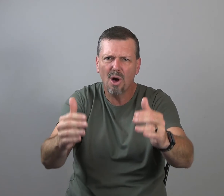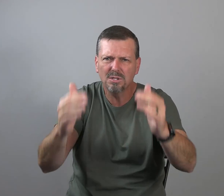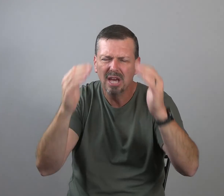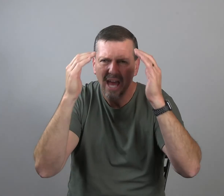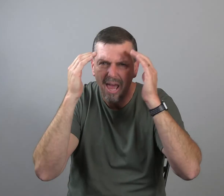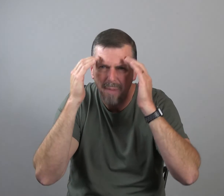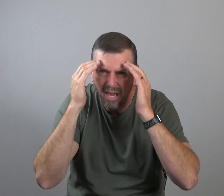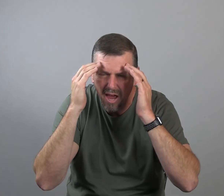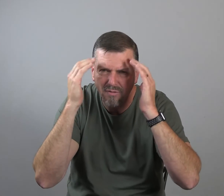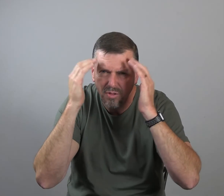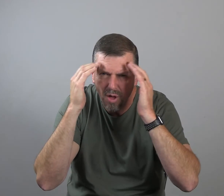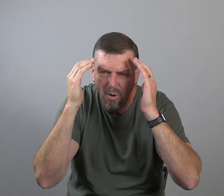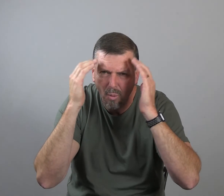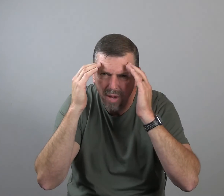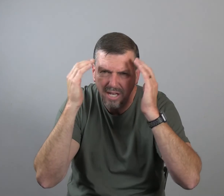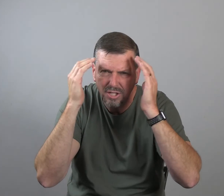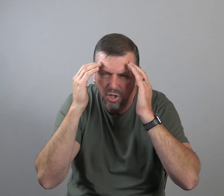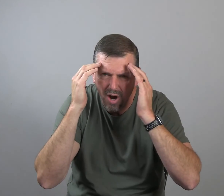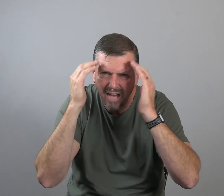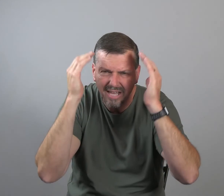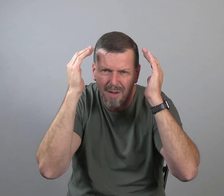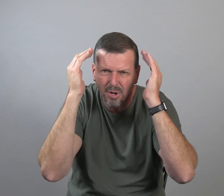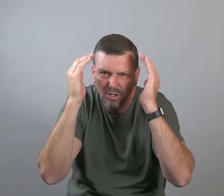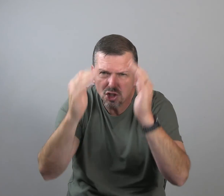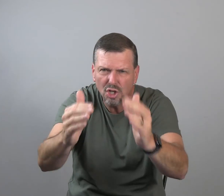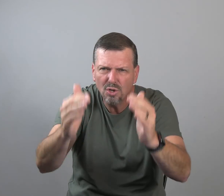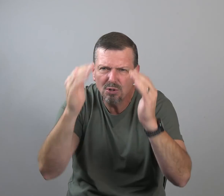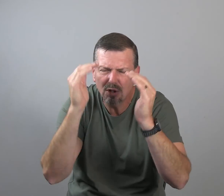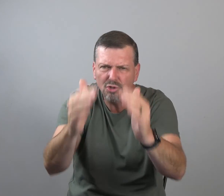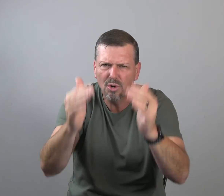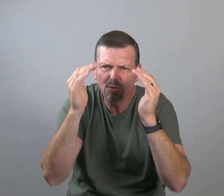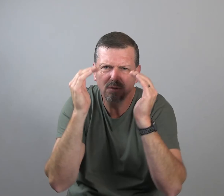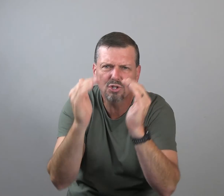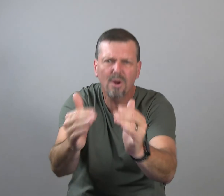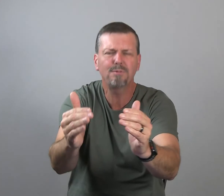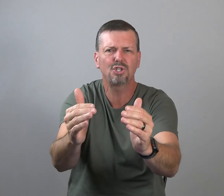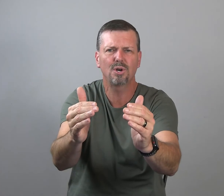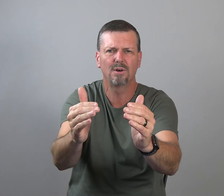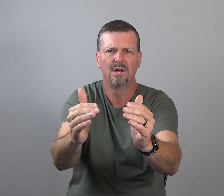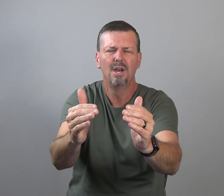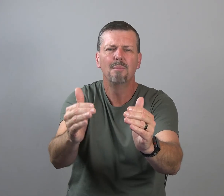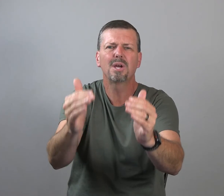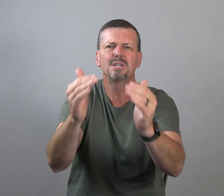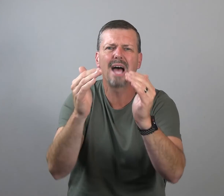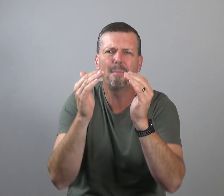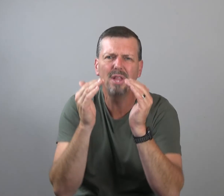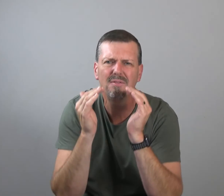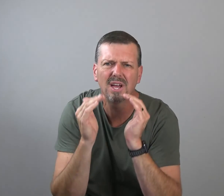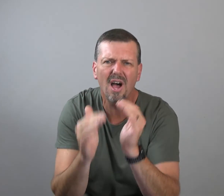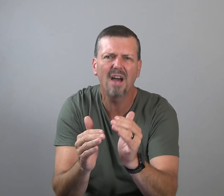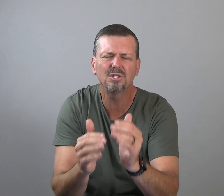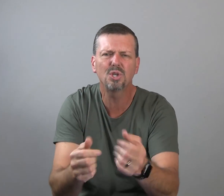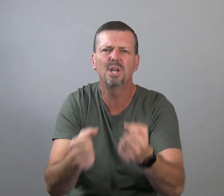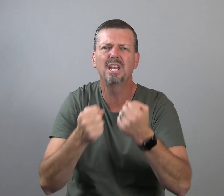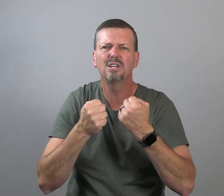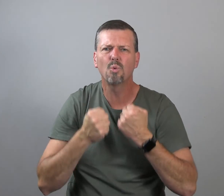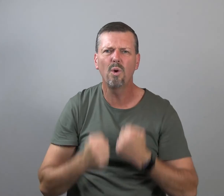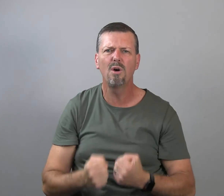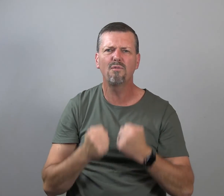thoughts and make every thought obedient to Christ. I'm going to choose the truth of scripture because I believe that God is good and his will